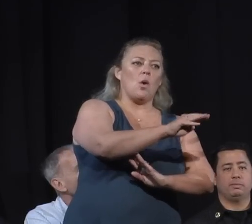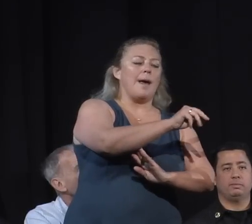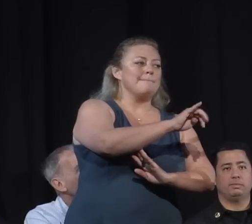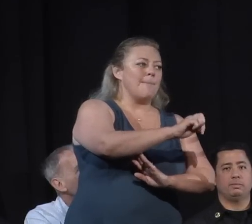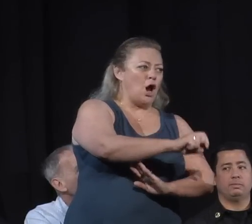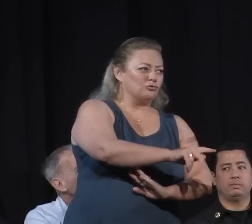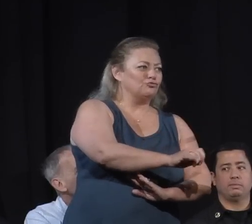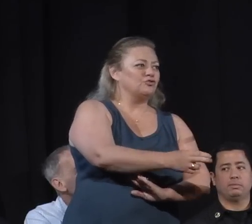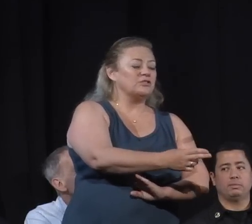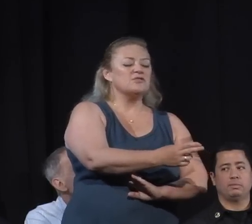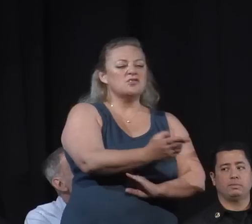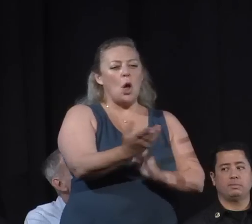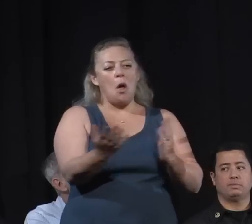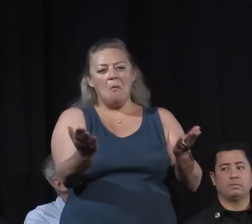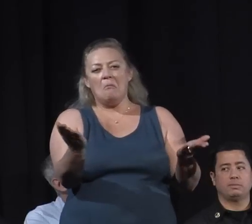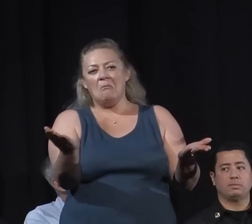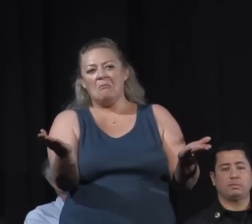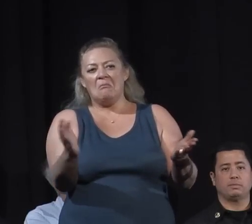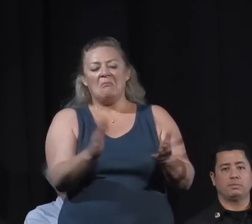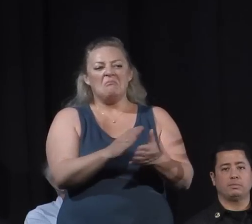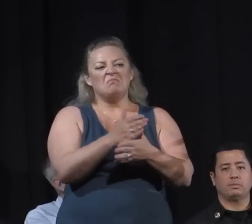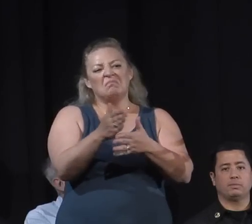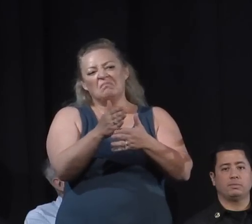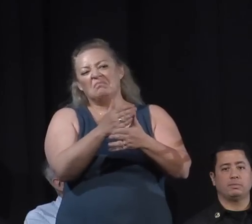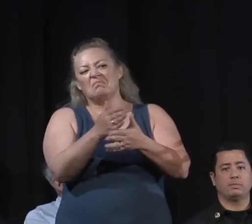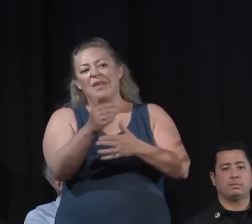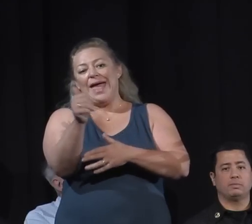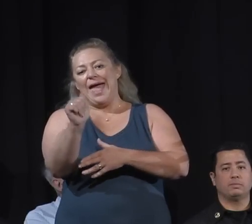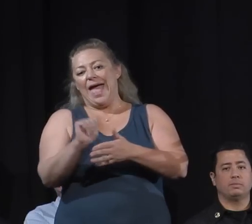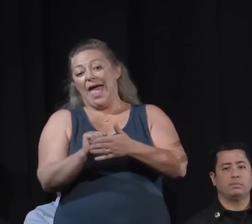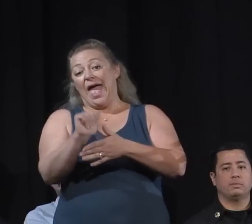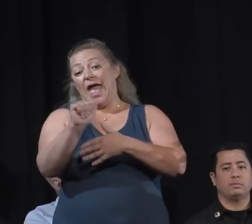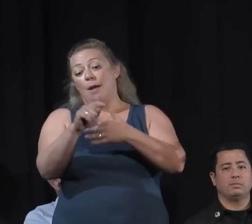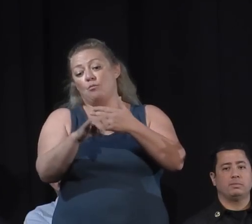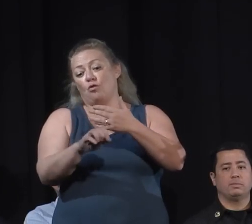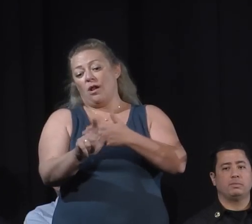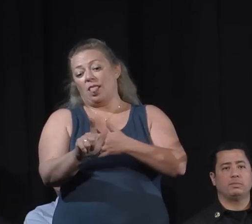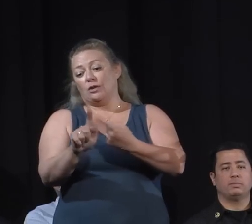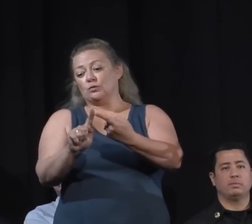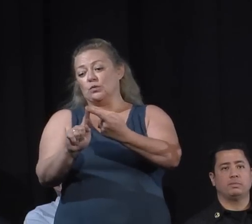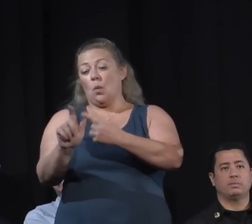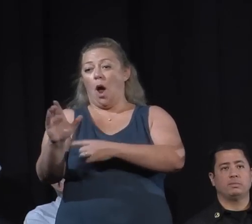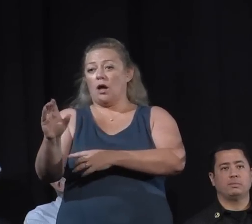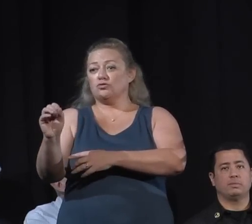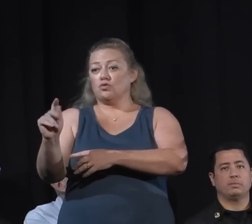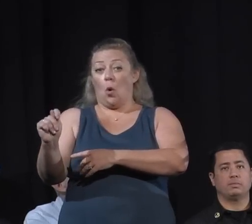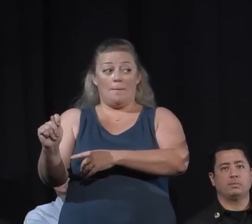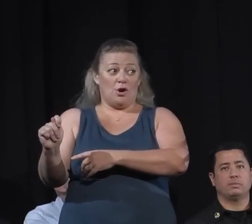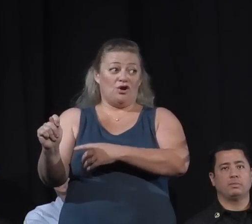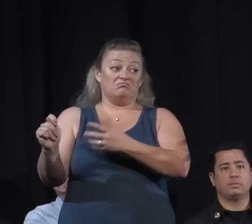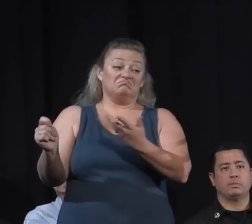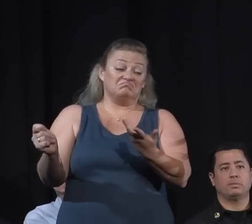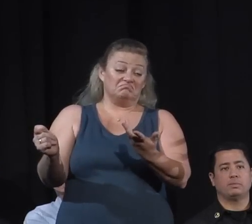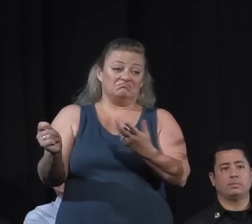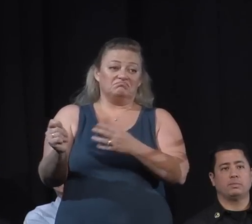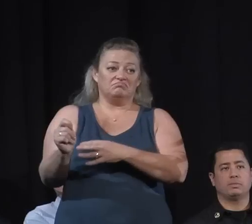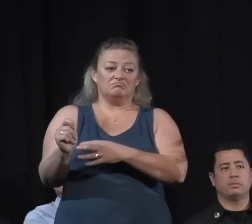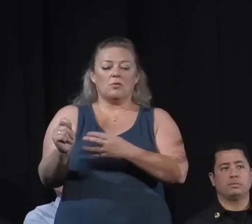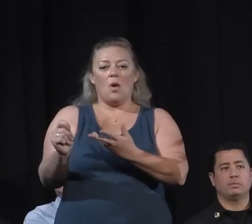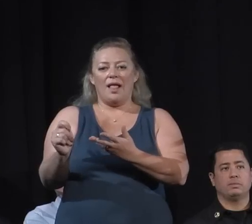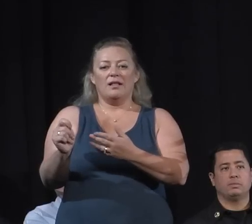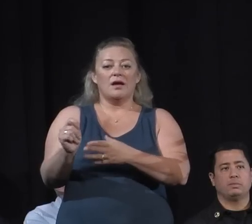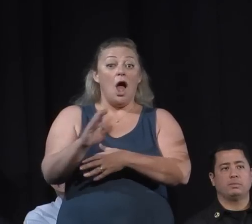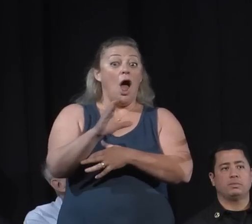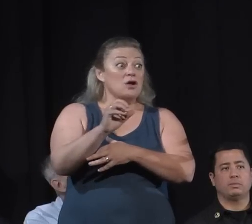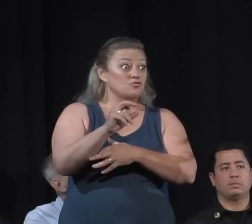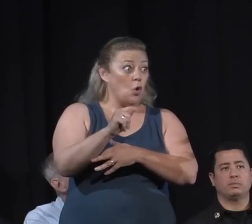season runs in Southern California from April till October. Well, generally late October, first part of November, we get